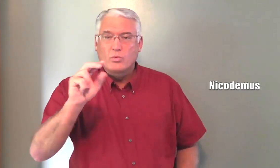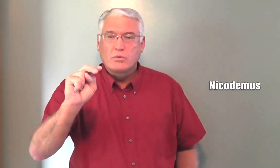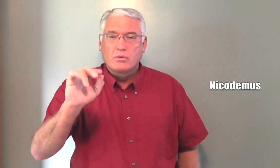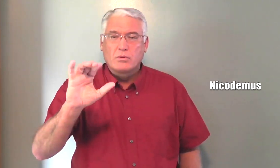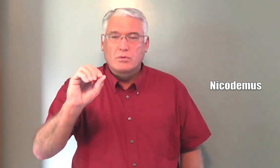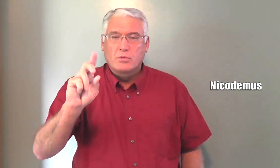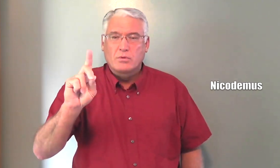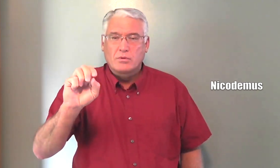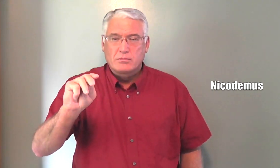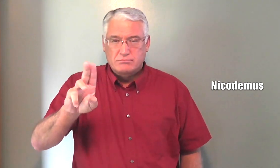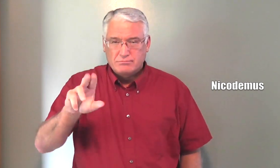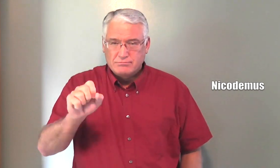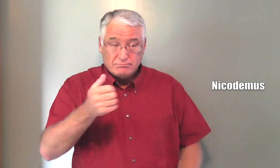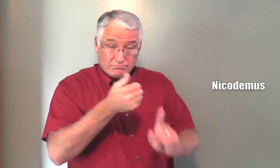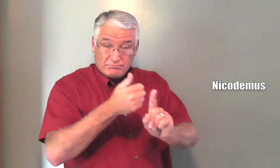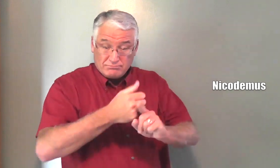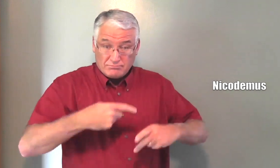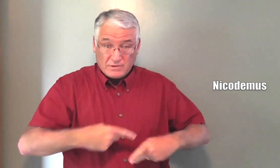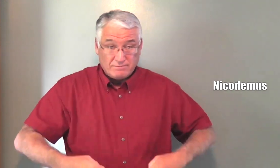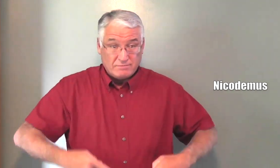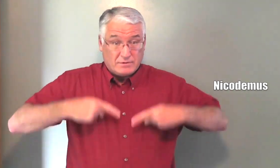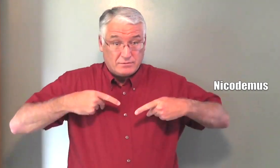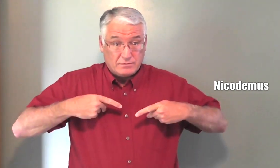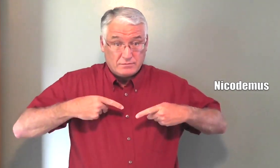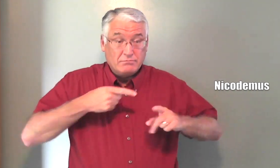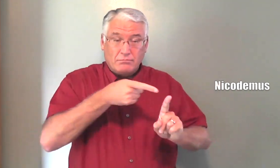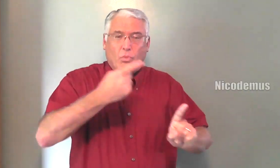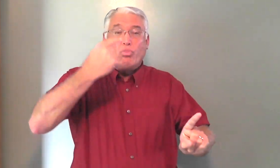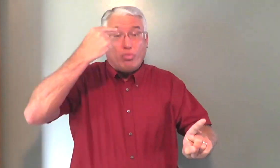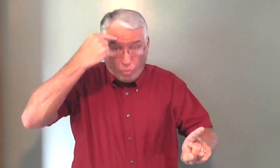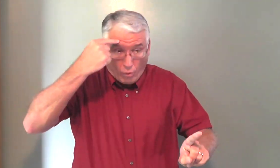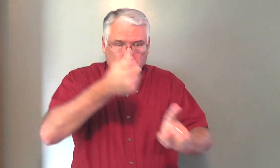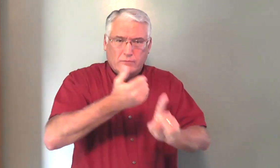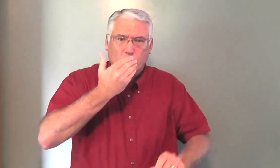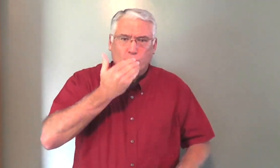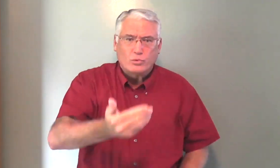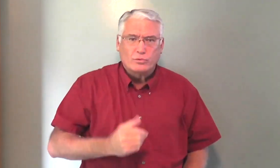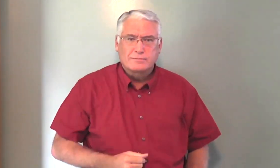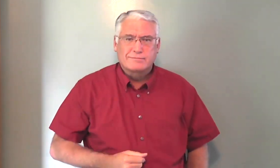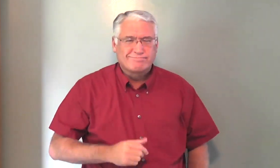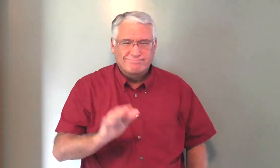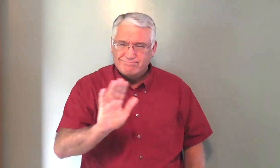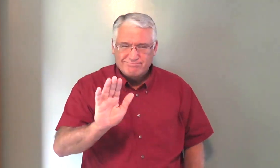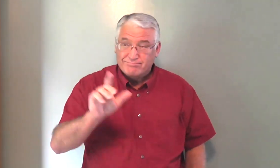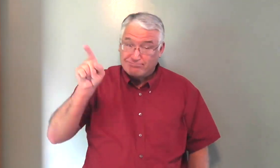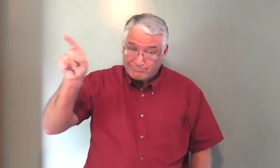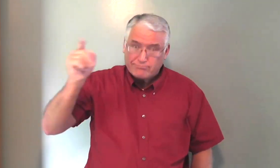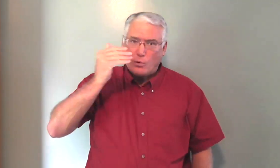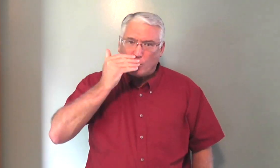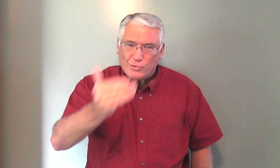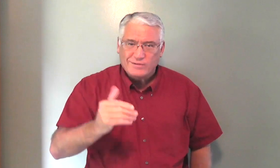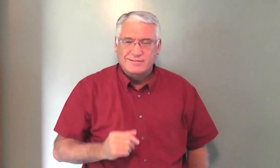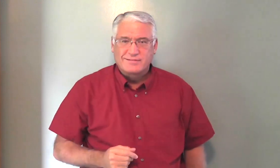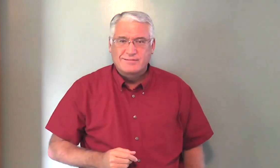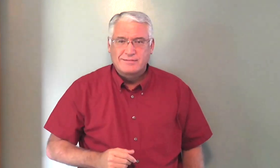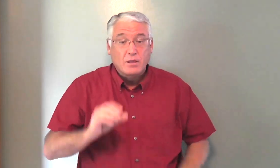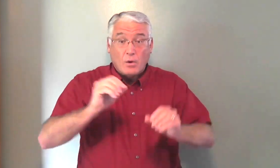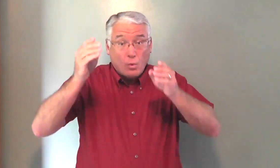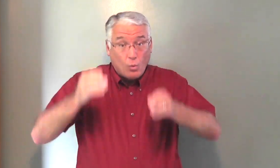Jesus, he told Nicodemus. Nicodemus, who was the Pharisee, he told him who he thought that he was good. But no, Jesus is